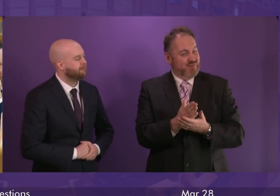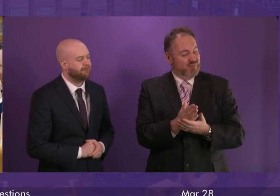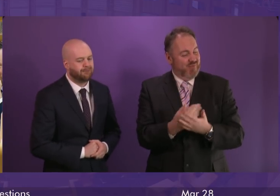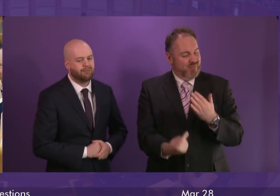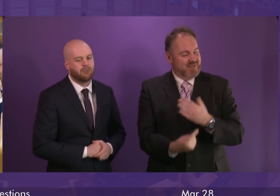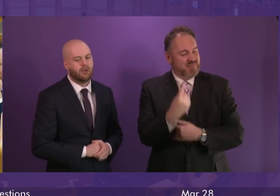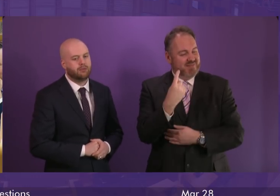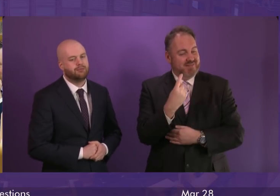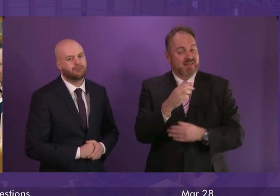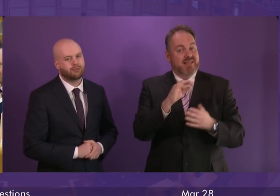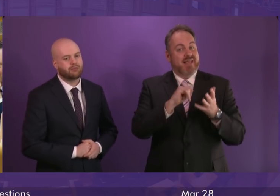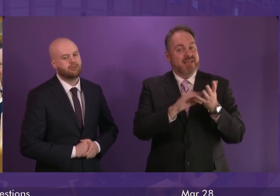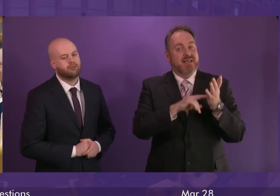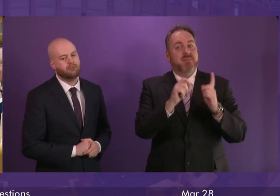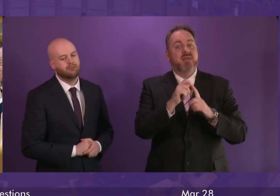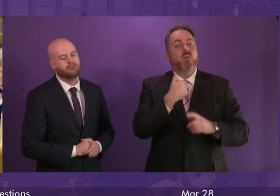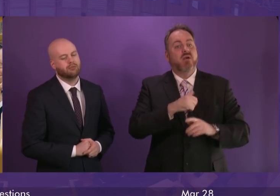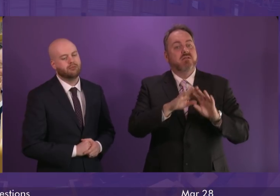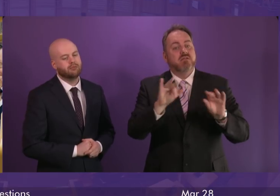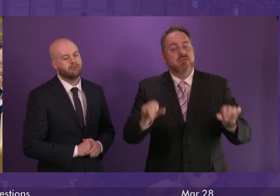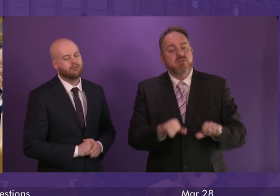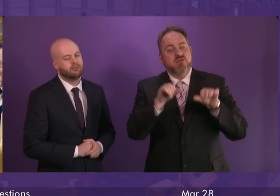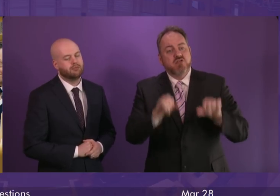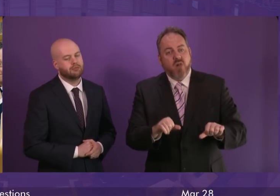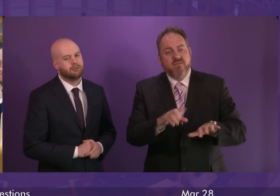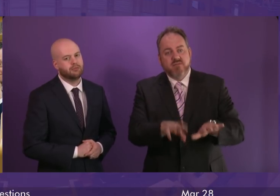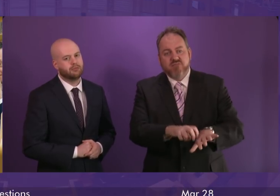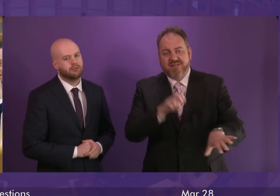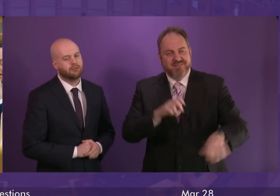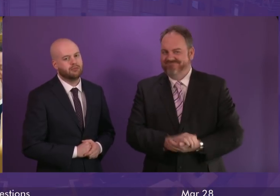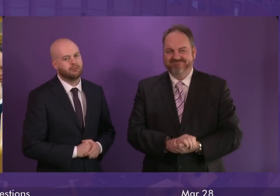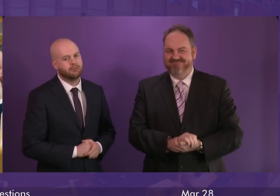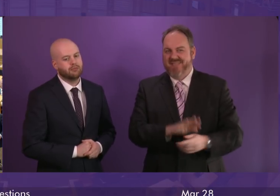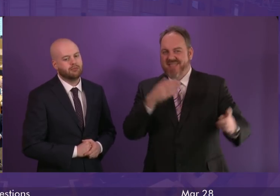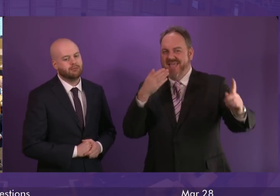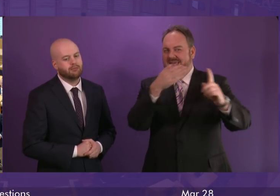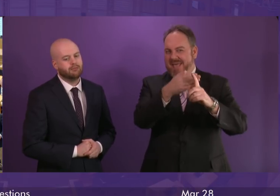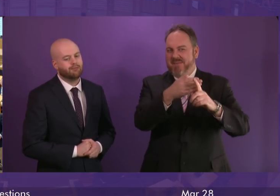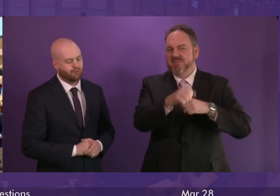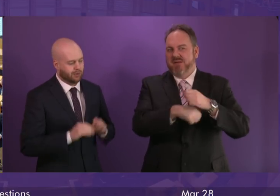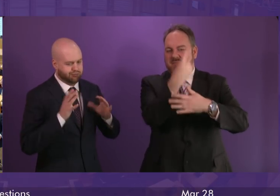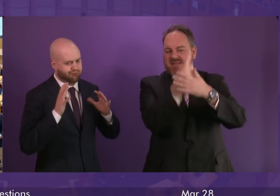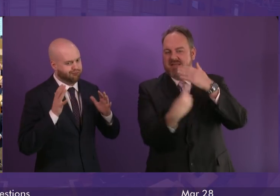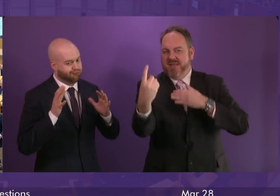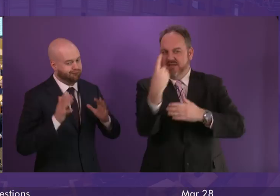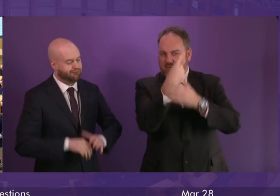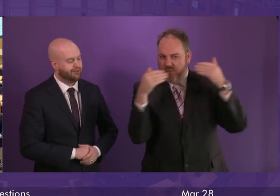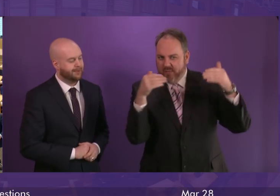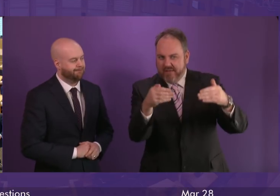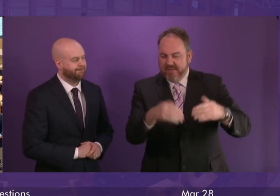for the SNP, it's not about finding a solution to Brexit, it's about pursuing their independence obsession? Yeah, First Minister.